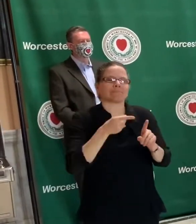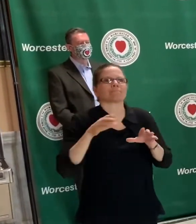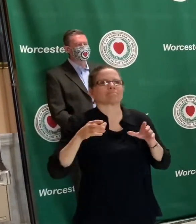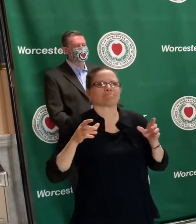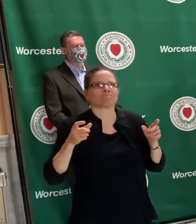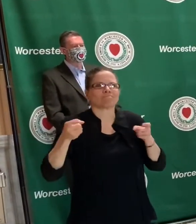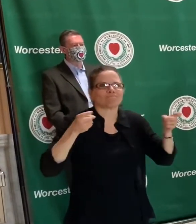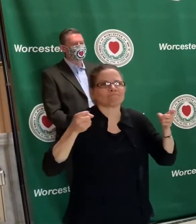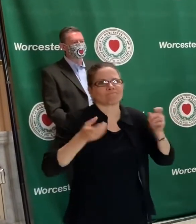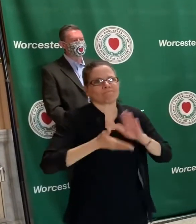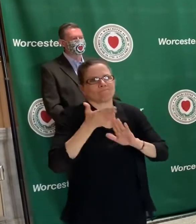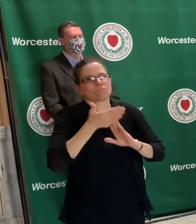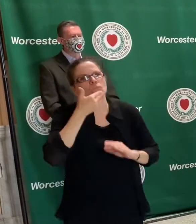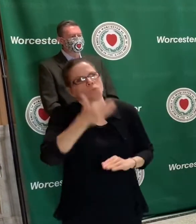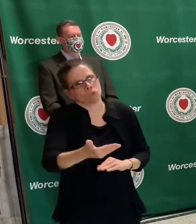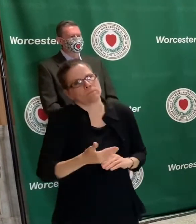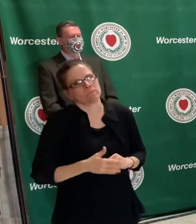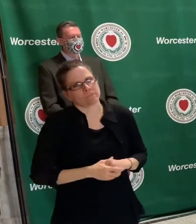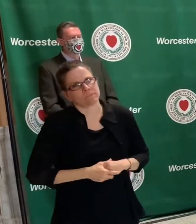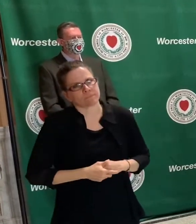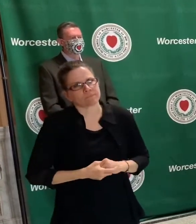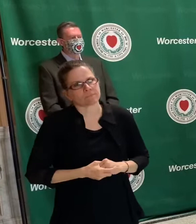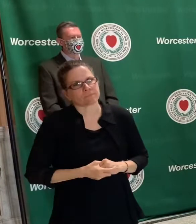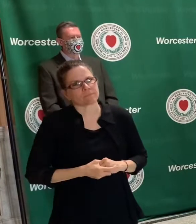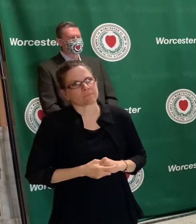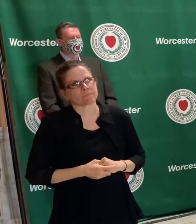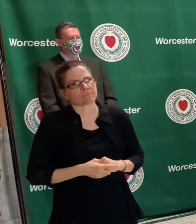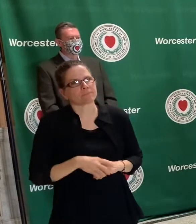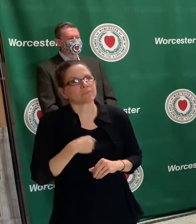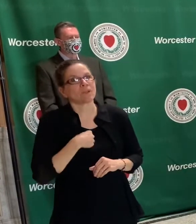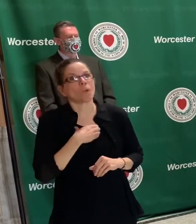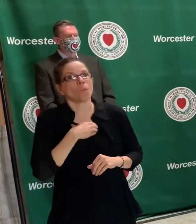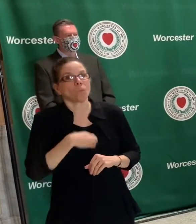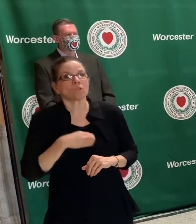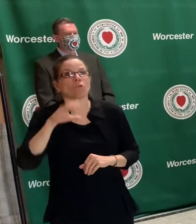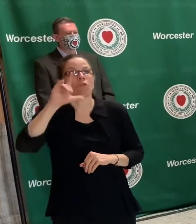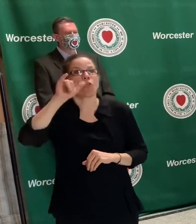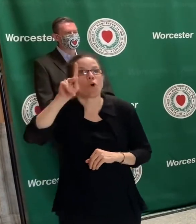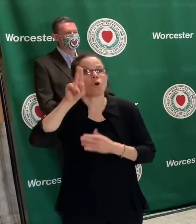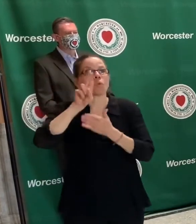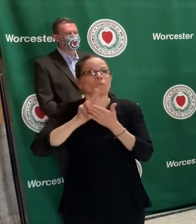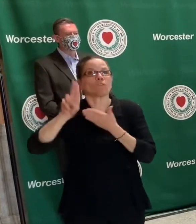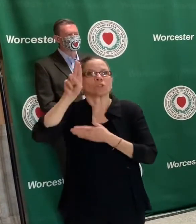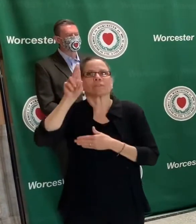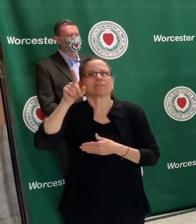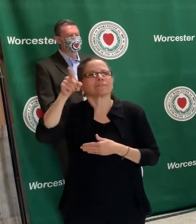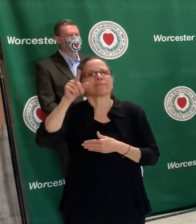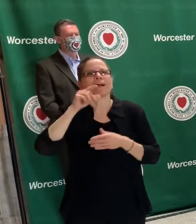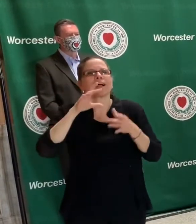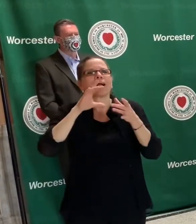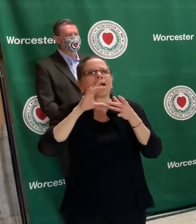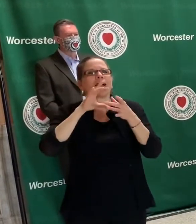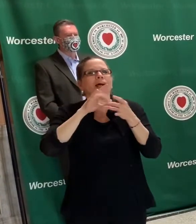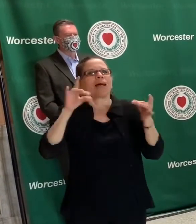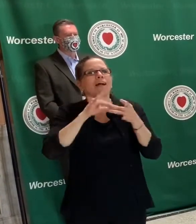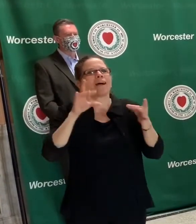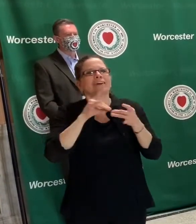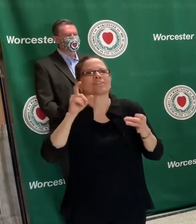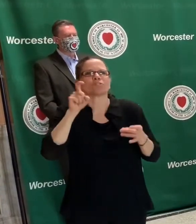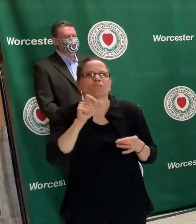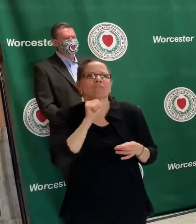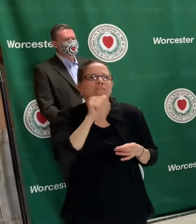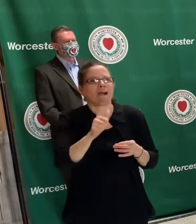With that, I wish the statement didn't come out by clock. We don't need to divide this city. We need to keep it coming together. We are going